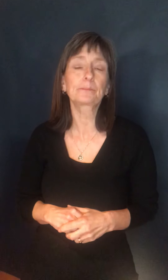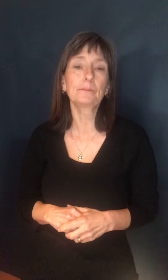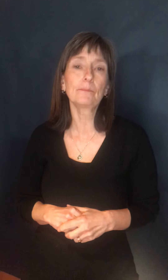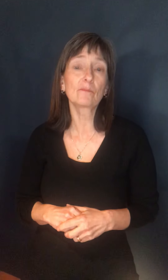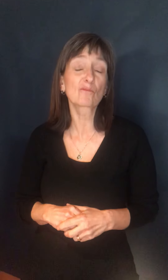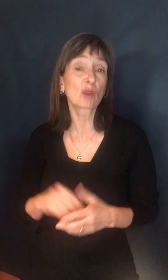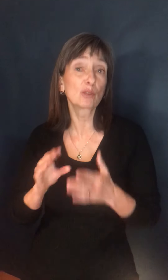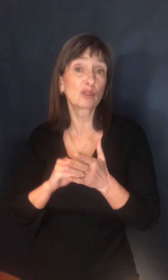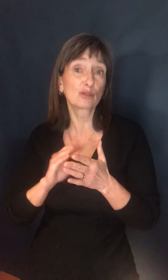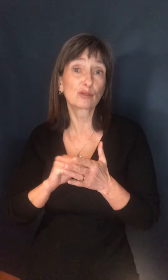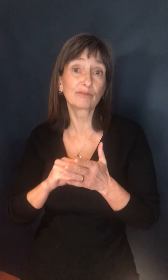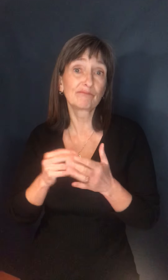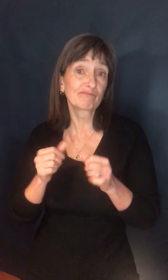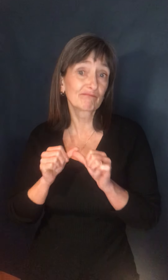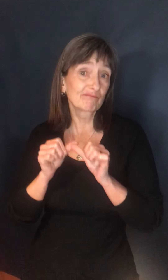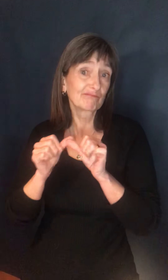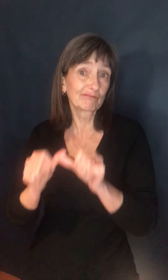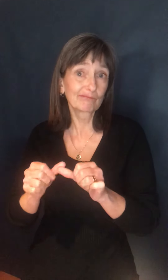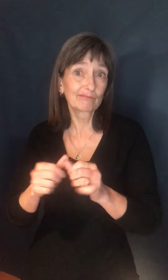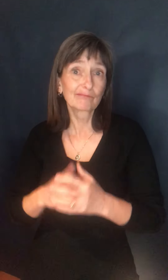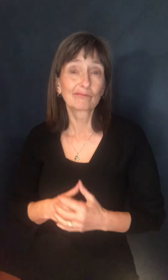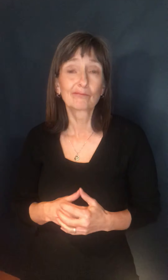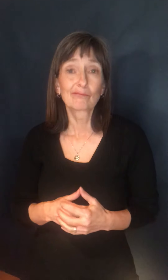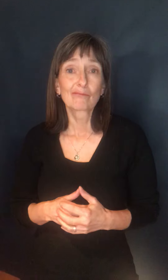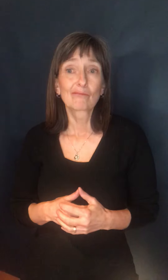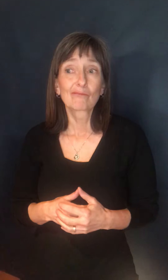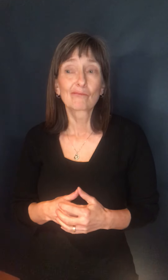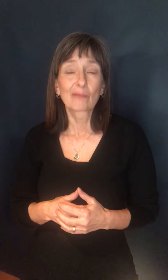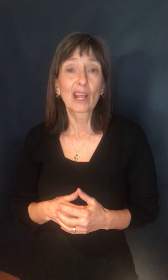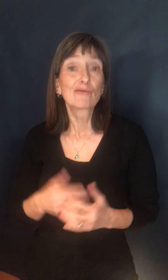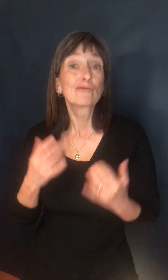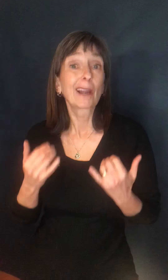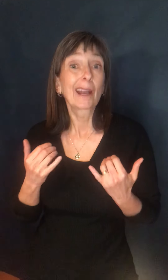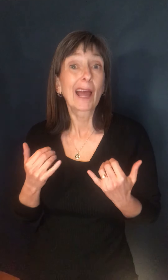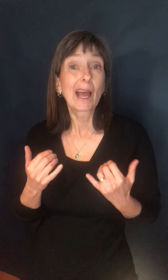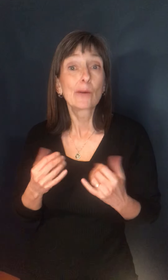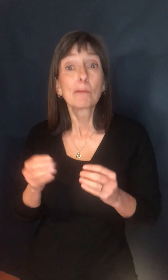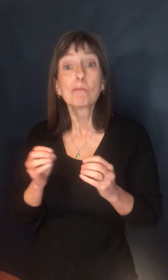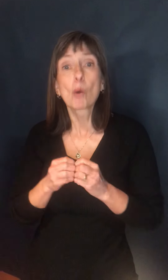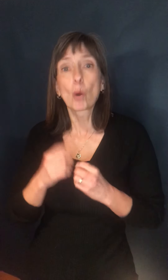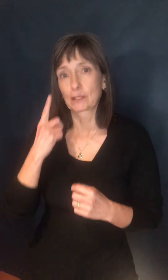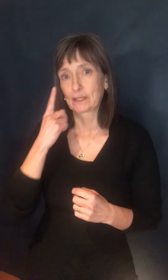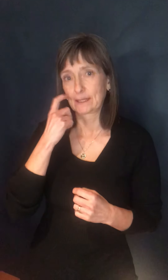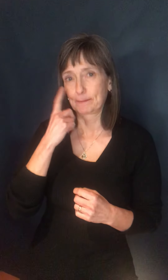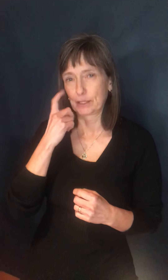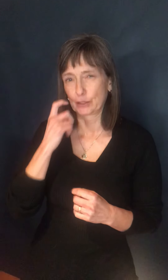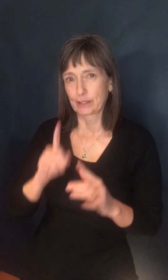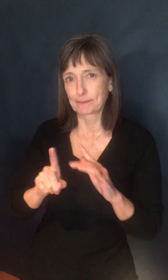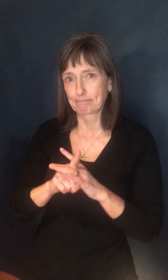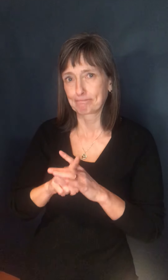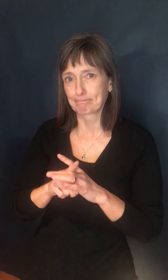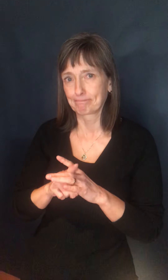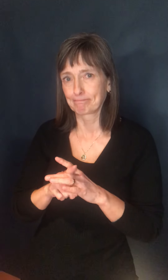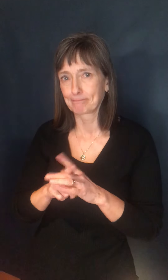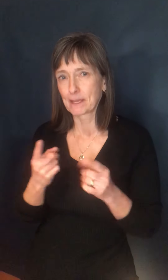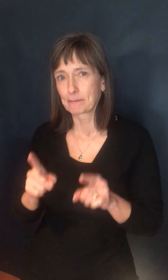and, and we'll certainly have a high degree of suspicion, uh, moving forward. We're going to be testing, uh, any travel related,